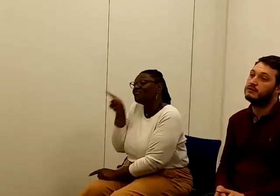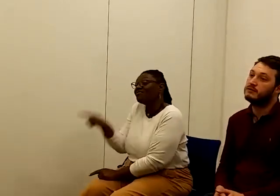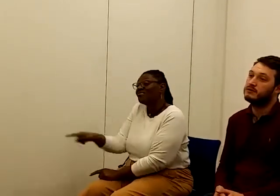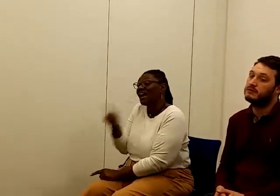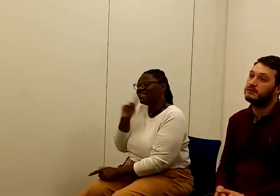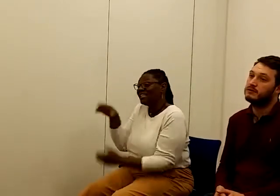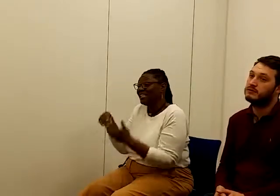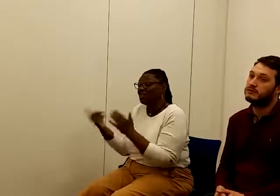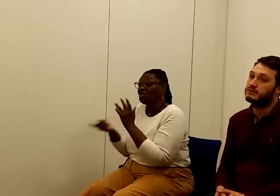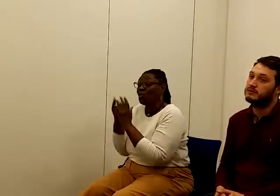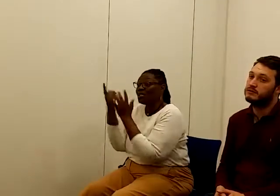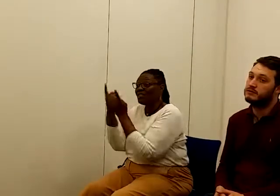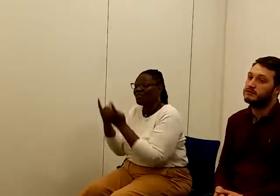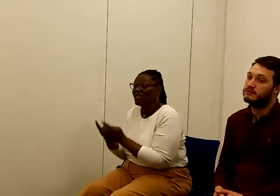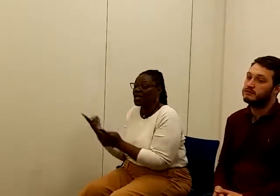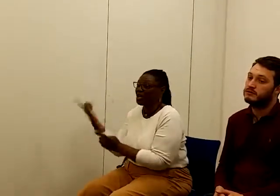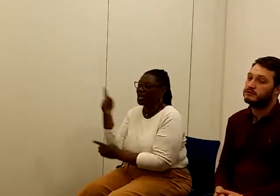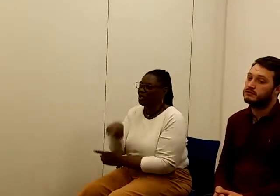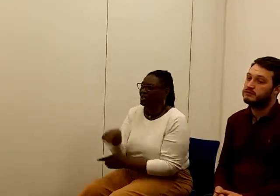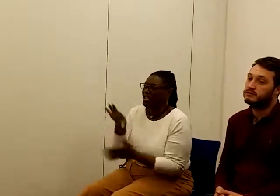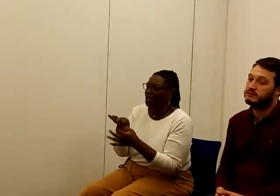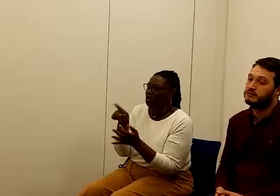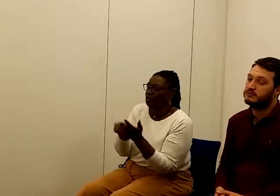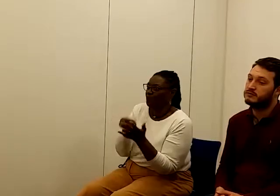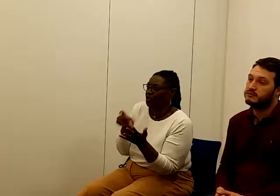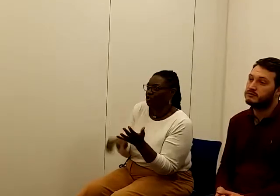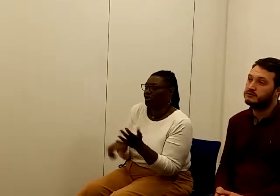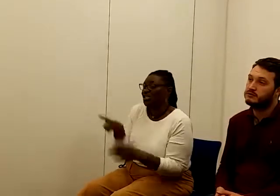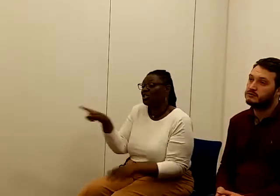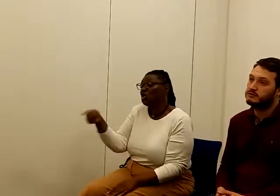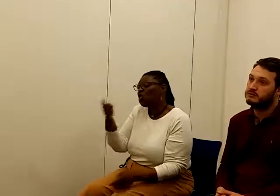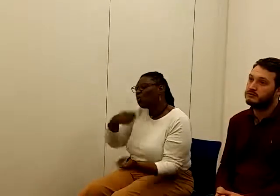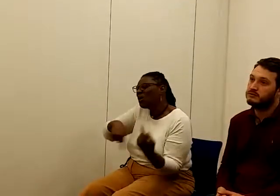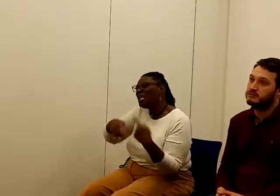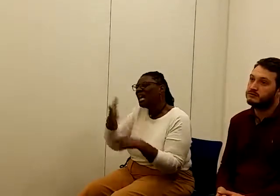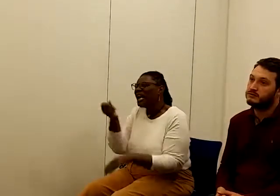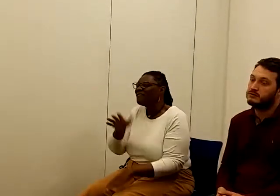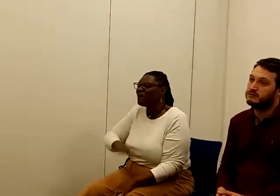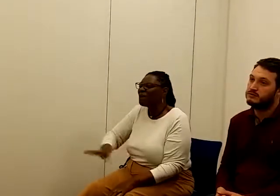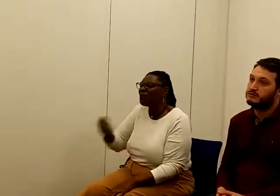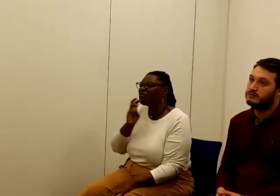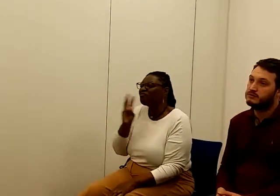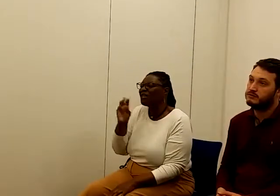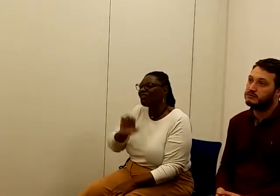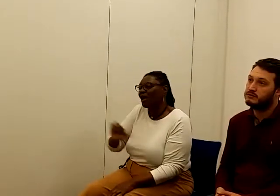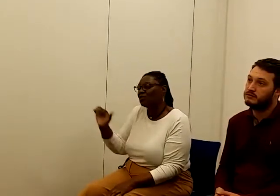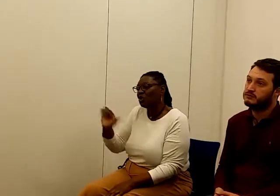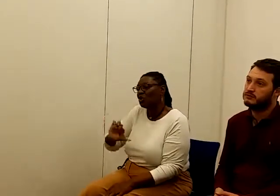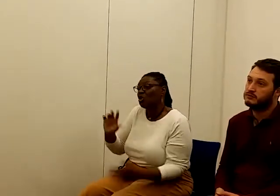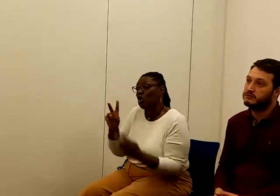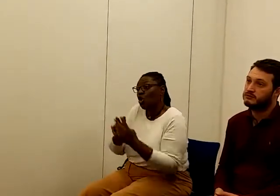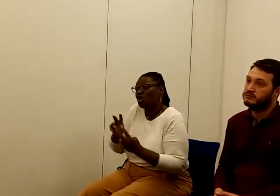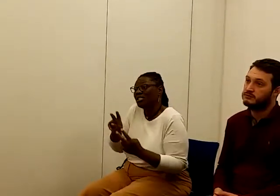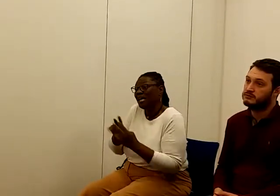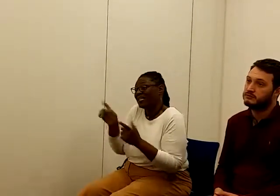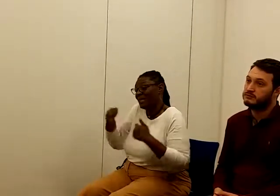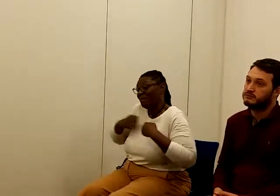another thing, and leads back to Universal Credit. We have about 3,000 contacts a month in my organisation,